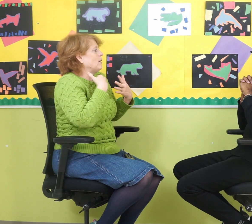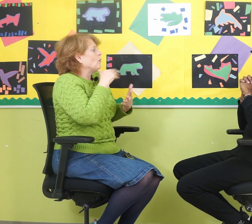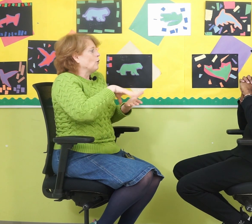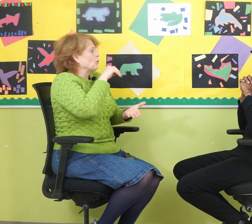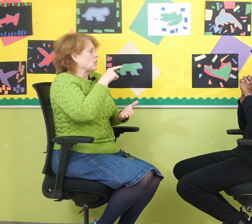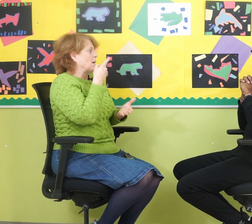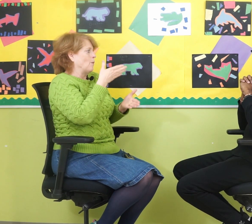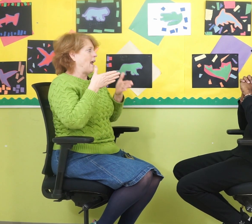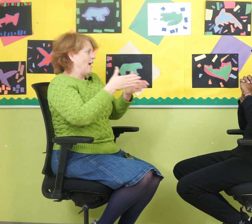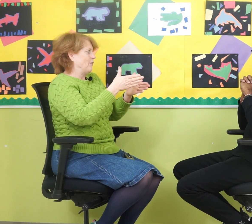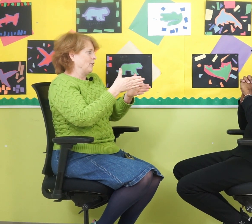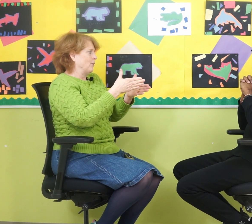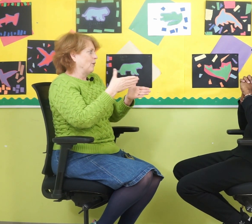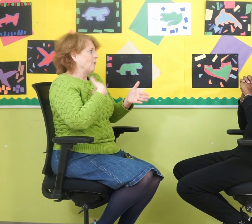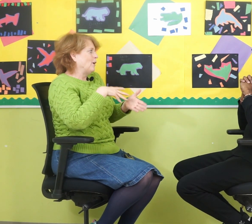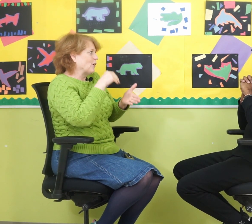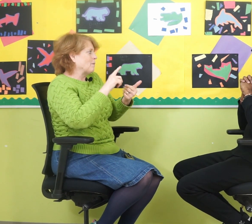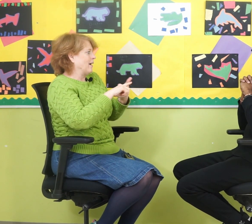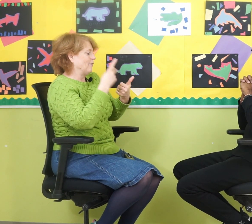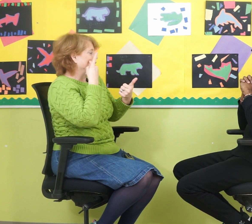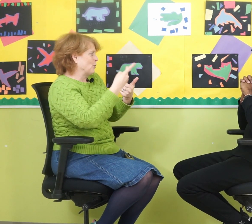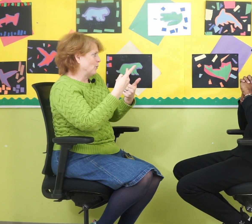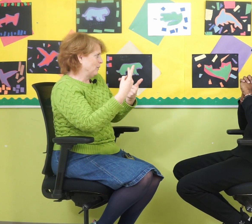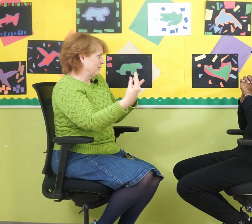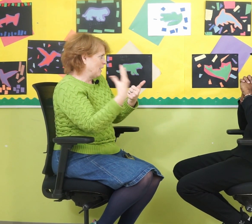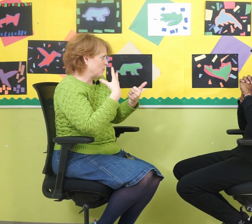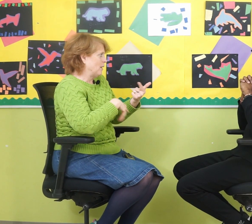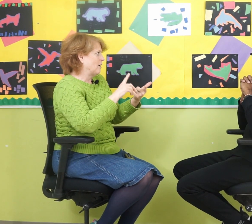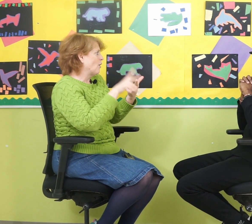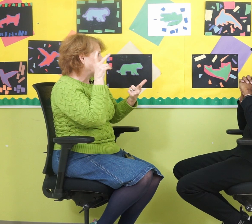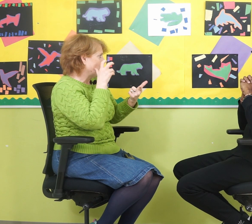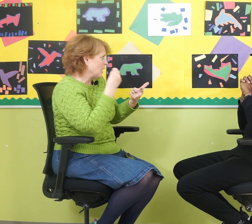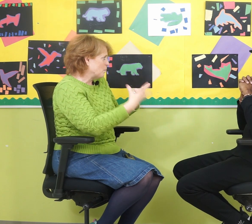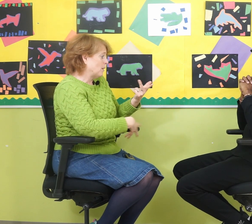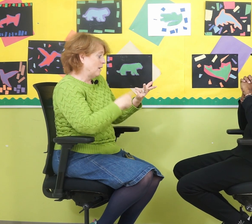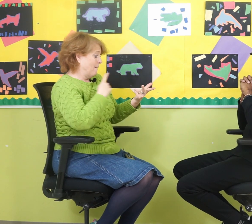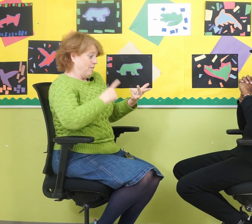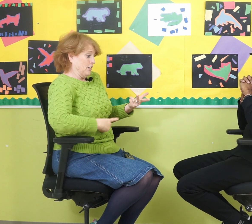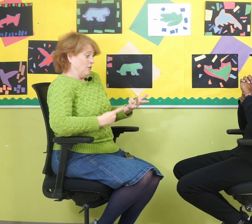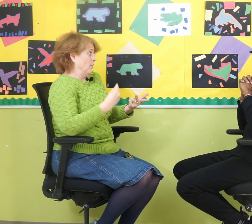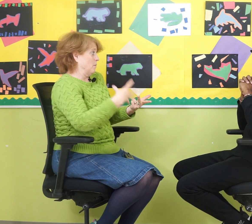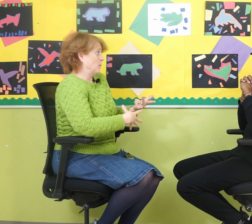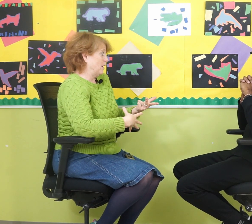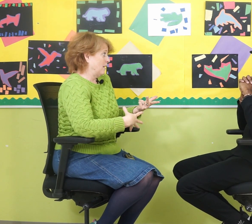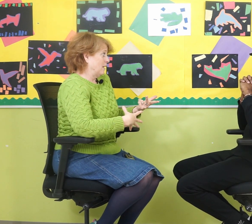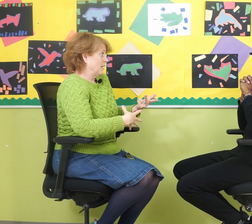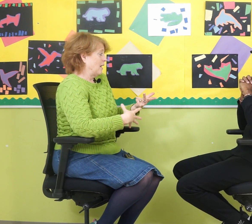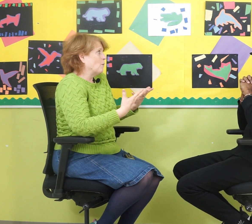don't learn just by one avenue. We learn by visual input, auditory input, physical input. And